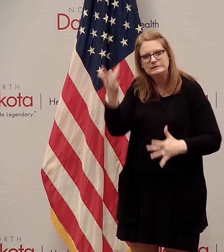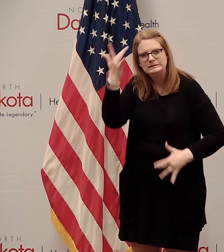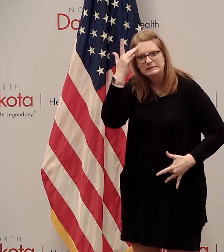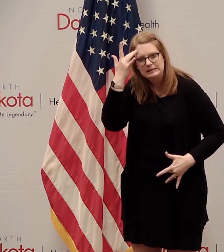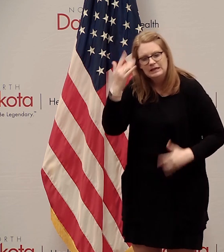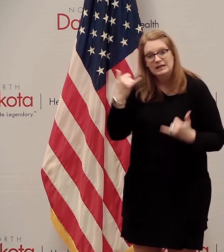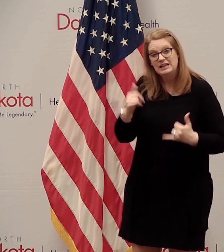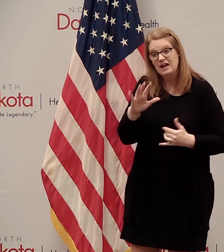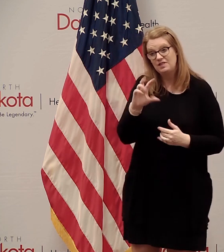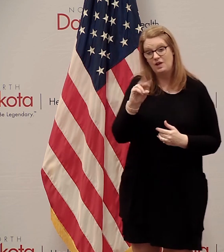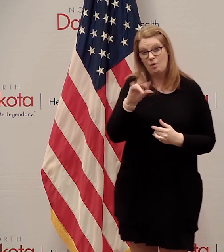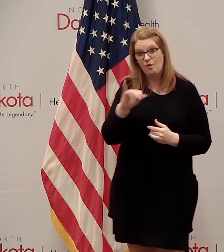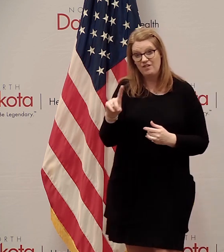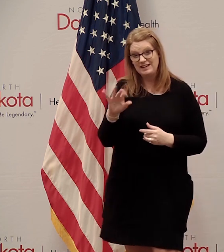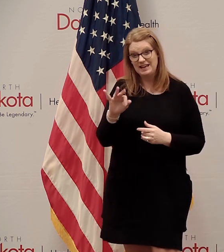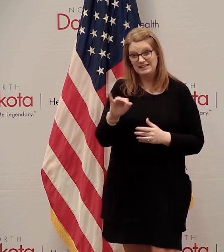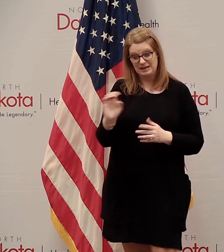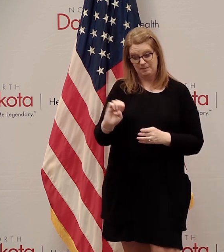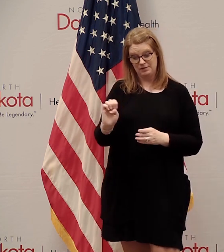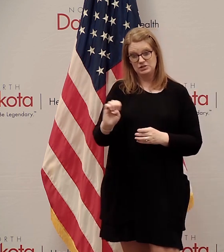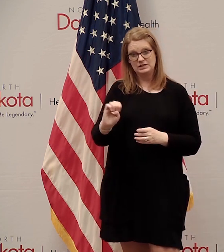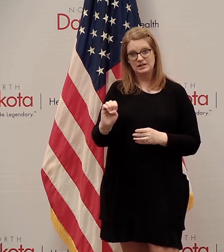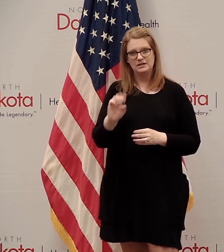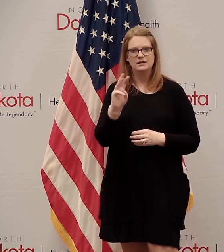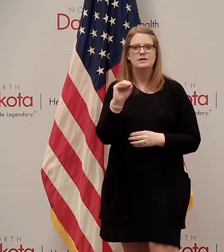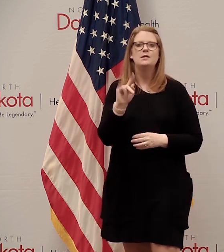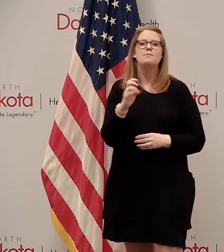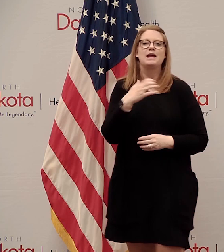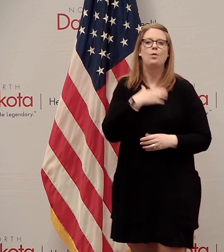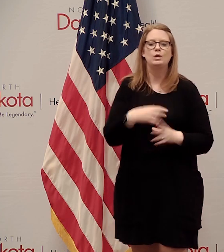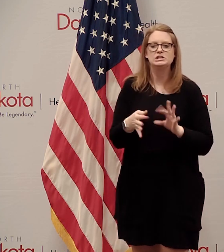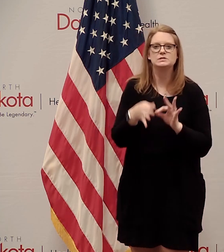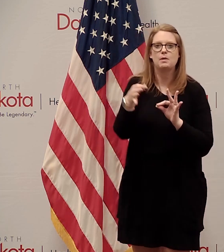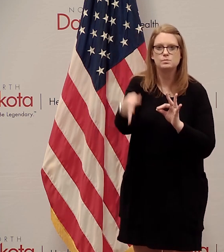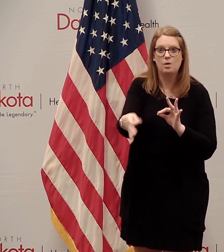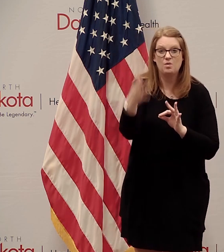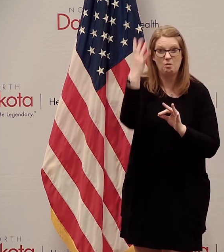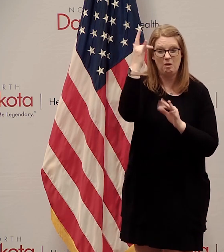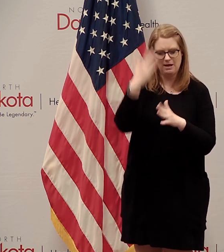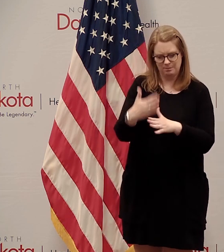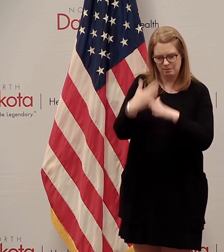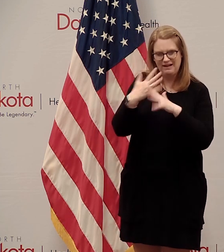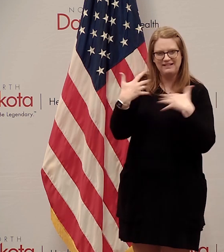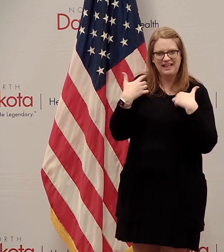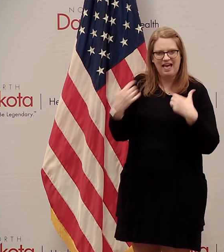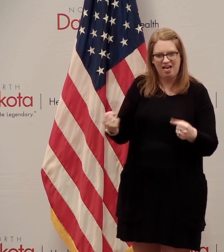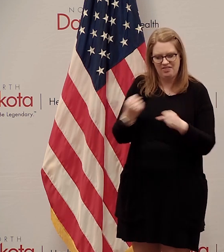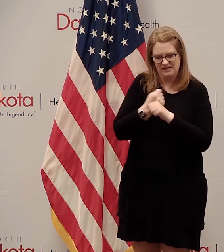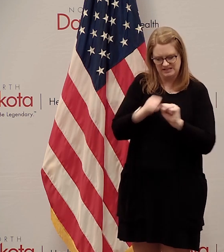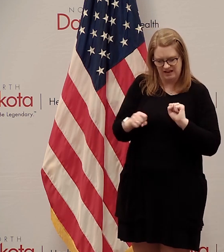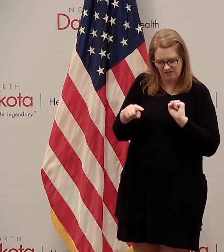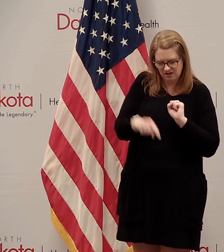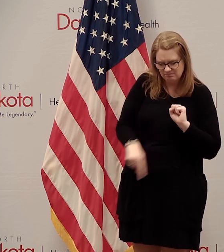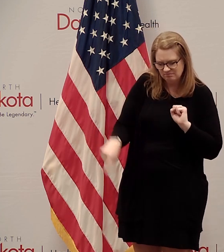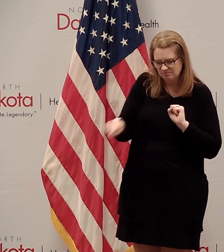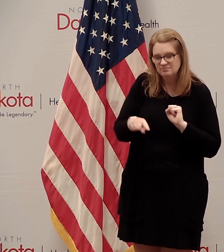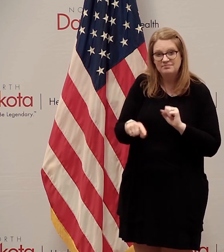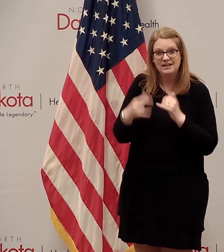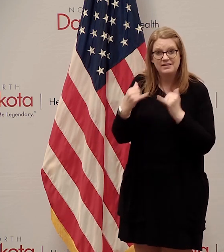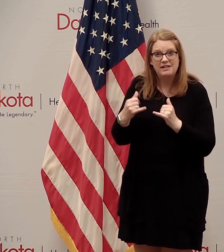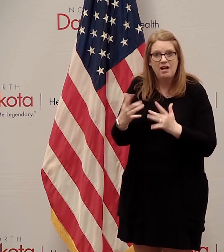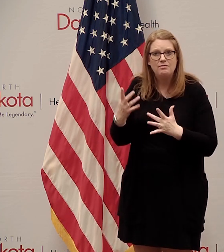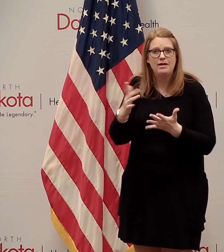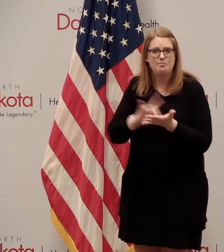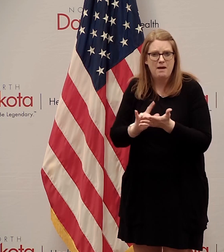COVID-19 emergency, make a wish has postponed most wishes to protect the health and safety of wish children who are already medically